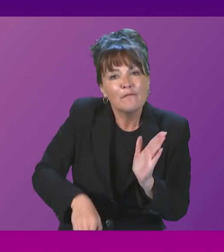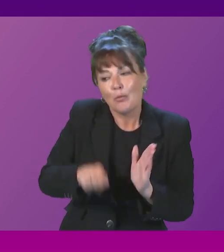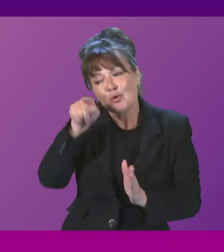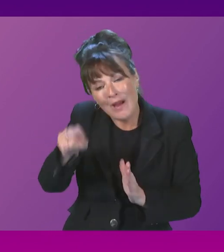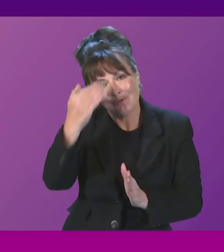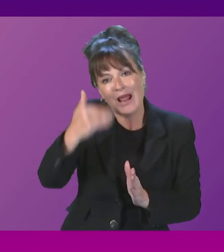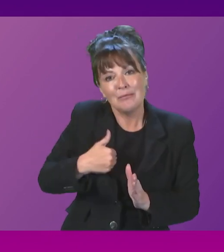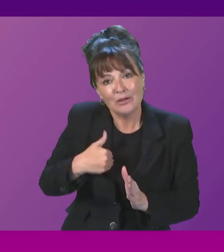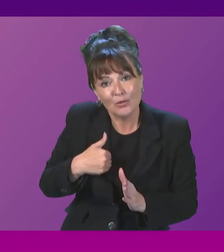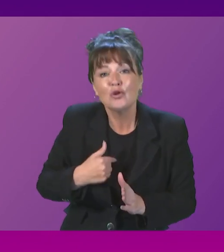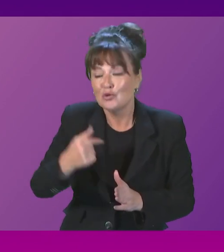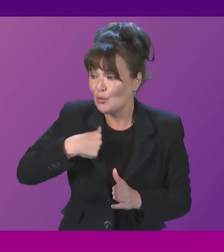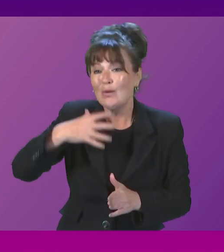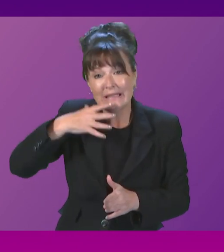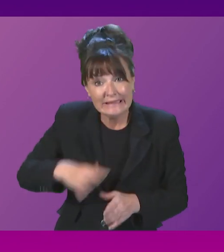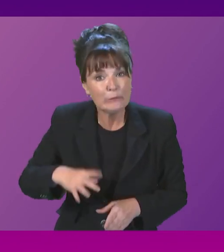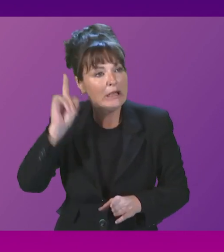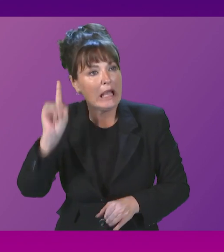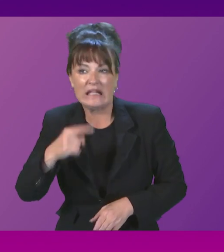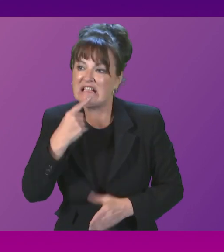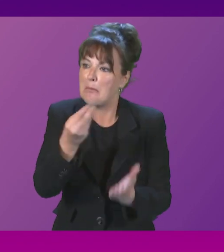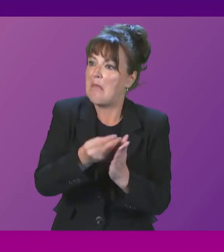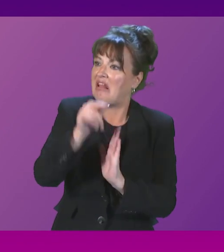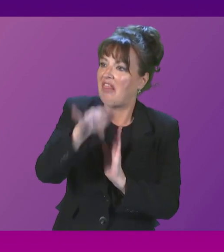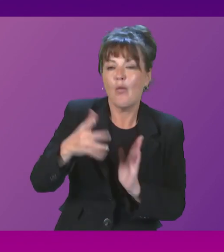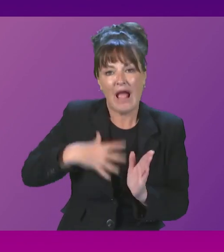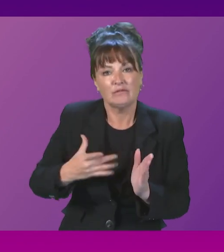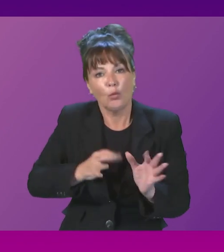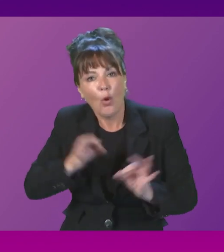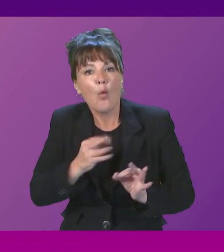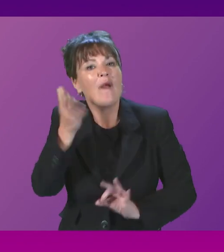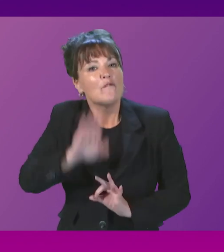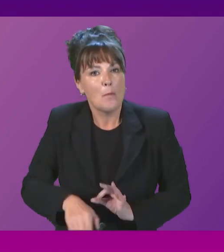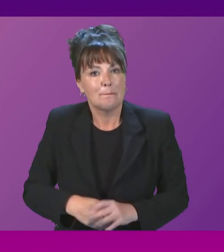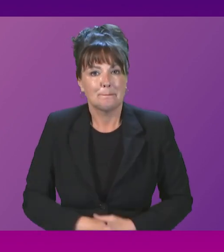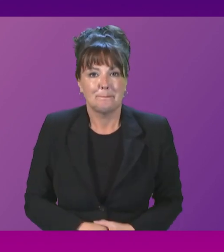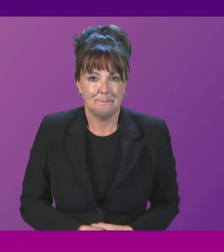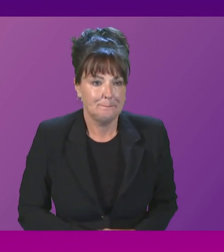responsibility people demand of all of their politicians at this difficult time. Jamie Green.